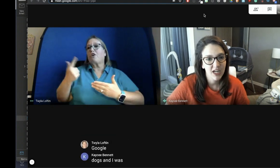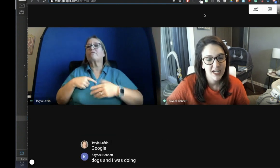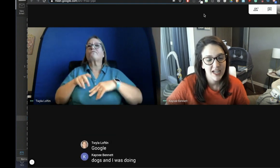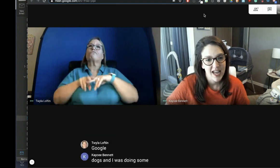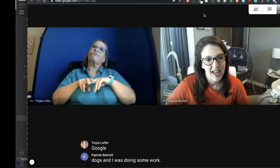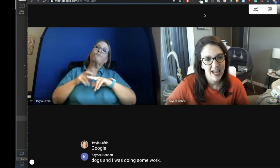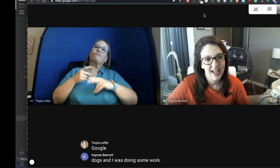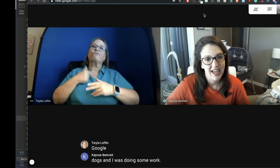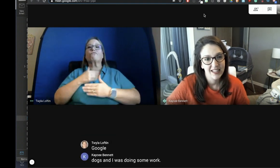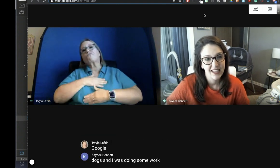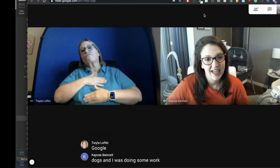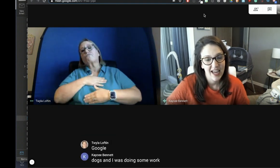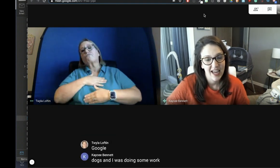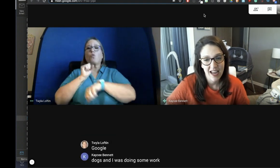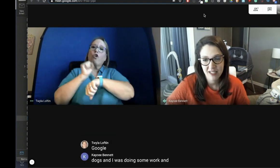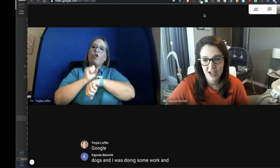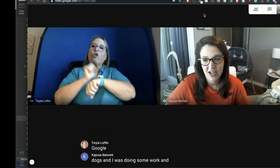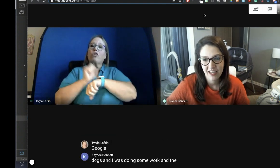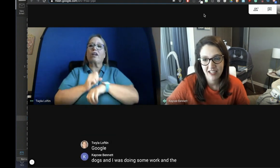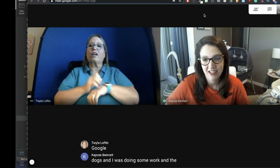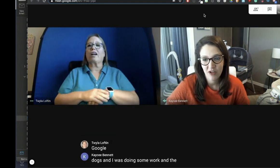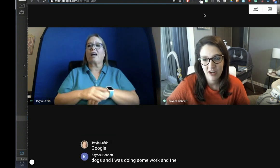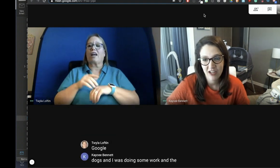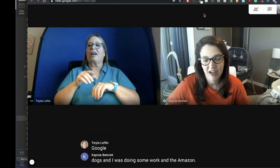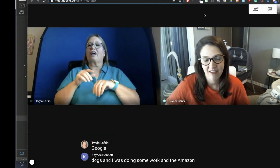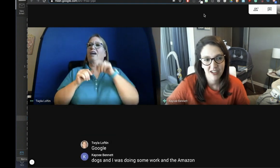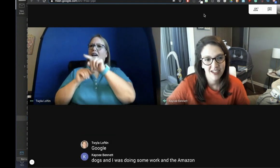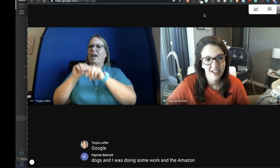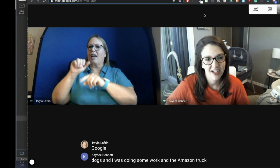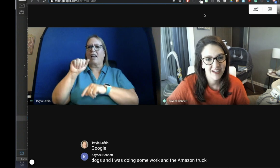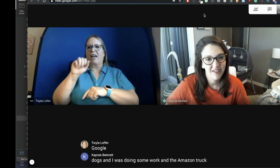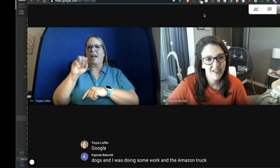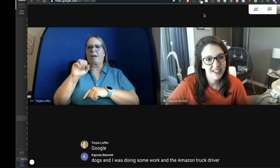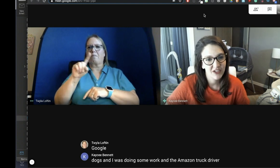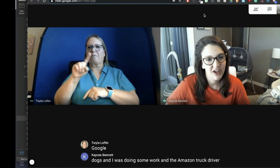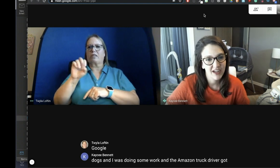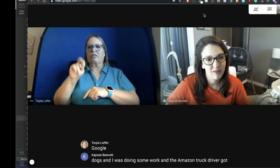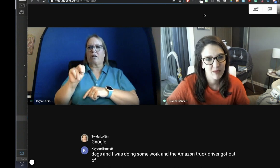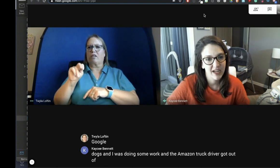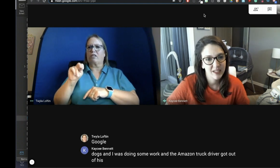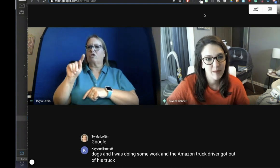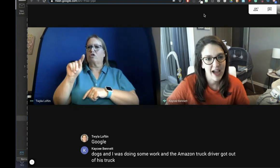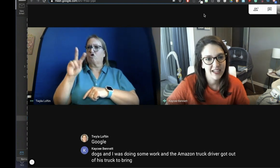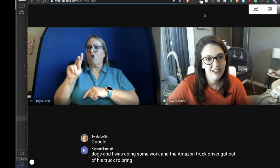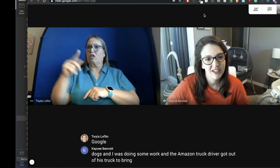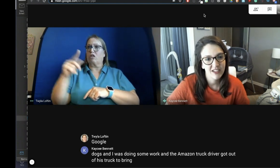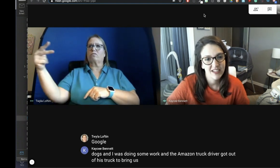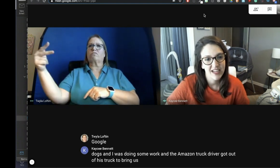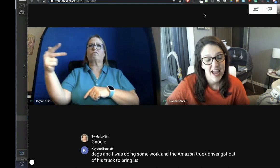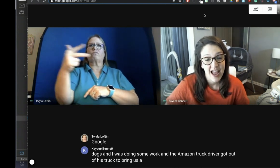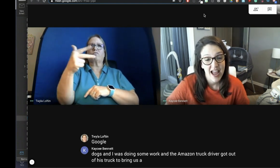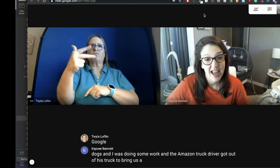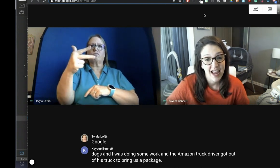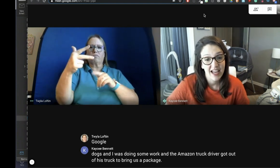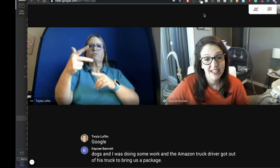and the Amazon truck driver got out of his truck to bring us a package. And